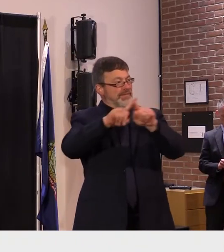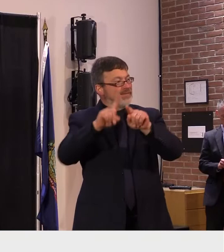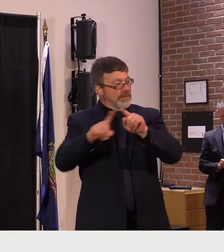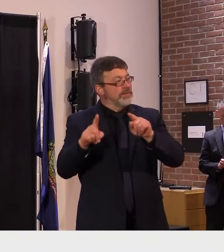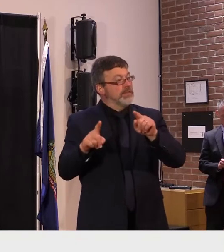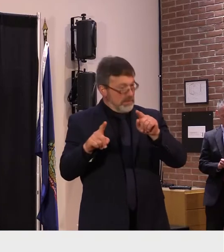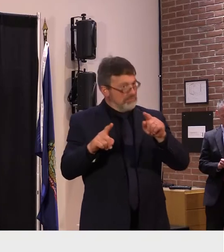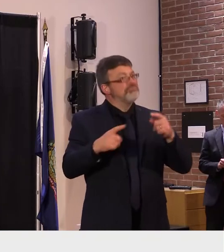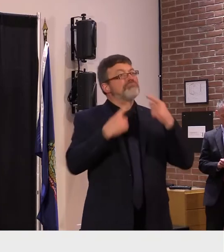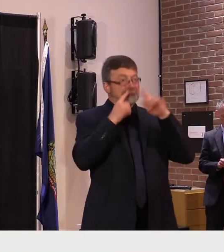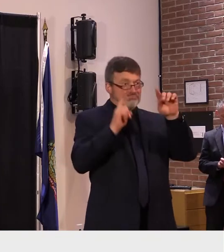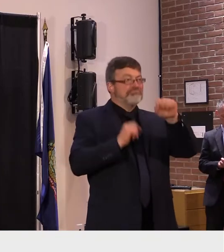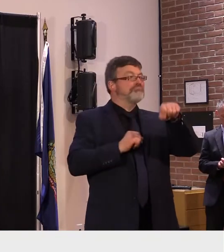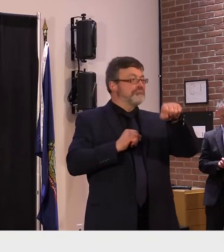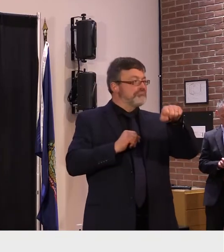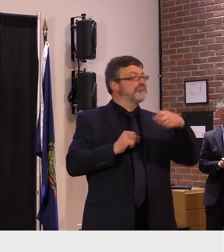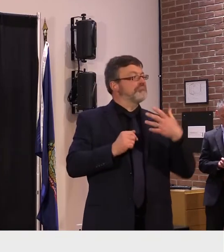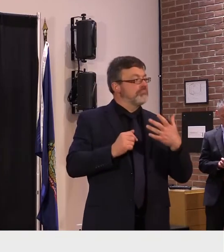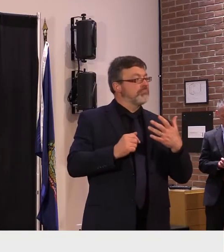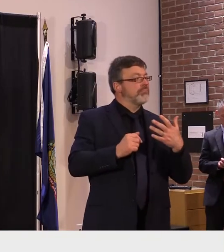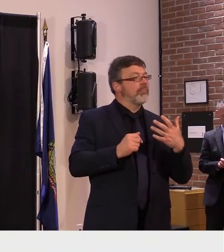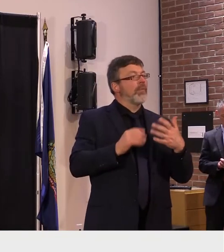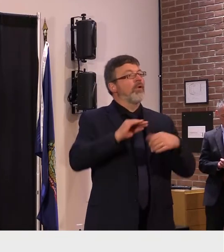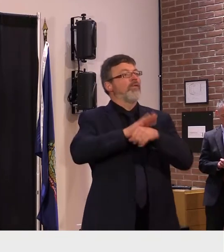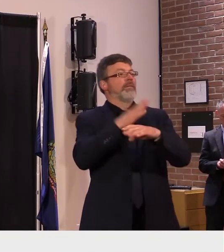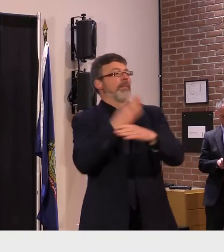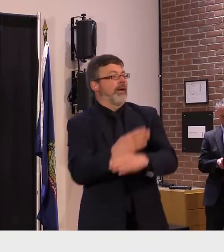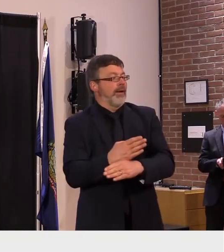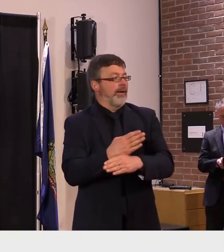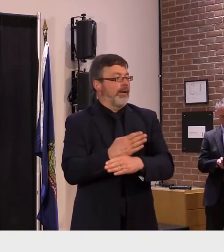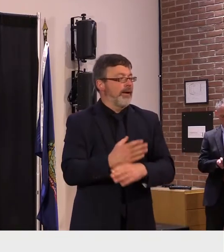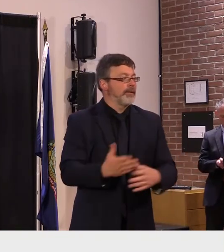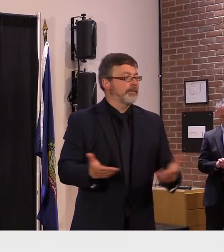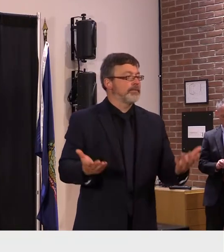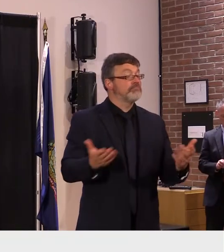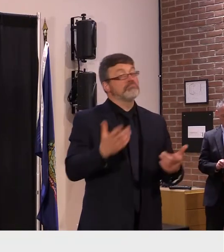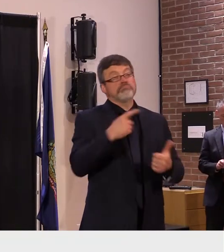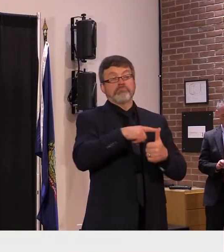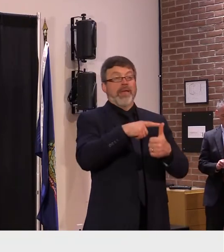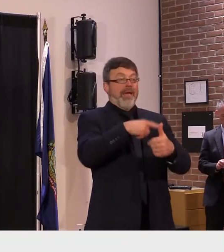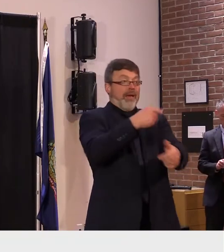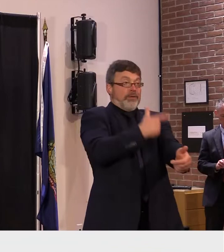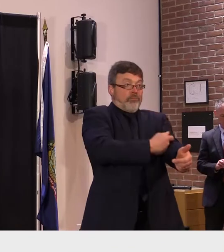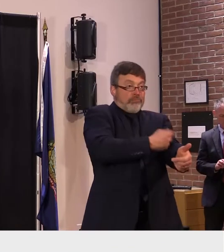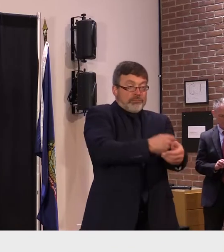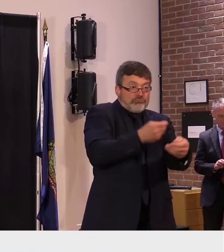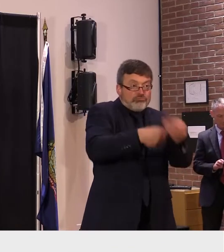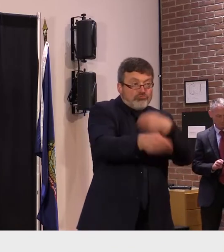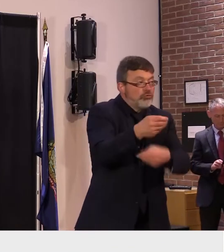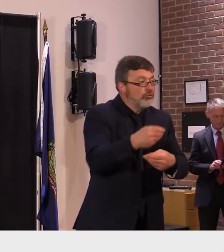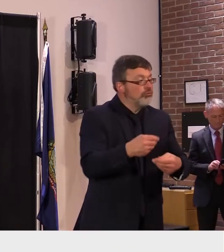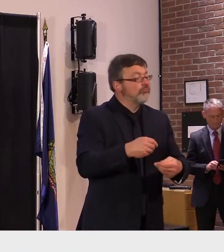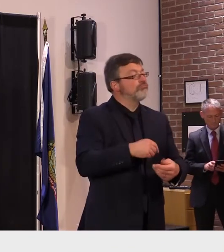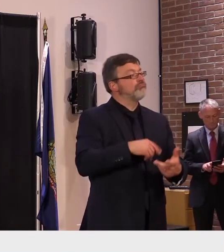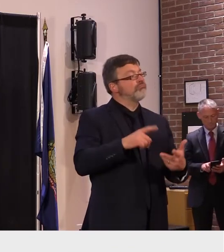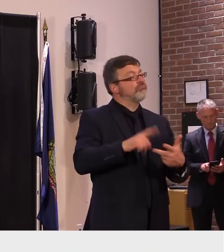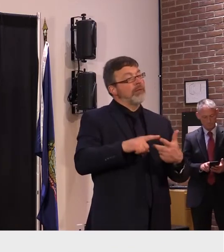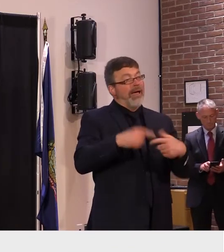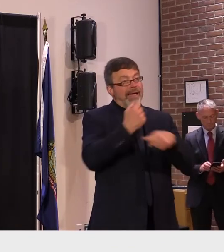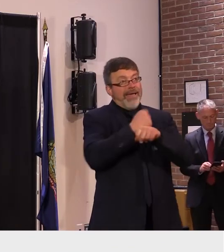whether they be syringe service program access statewide including mobile uh